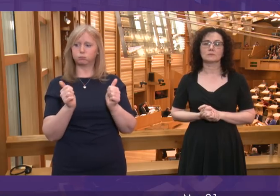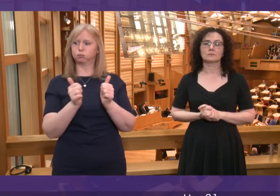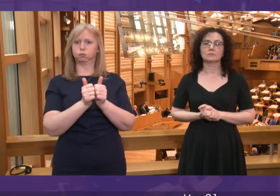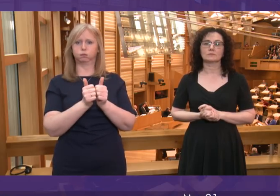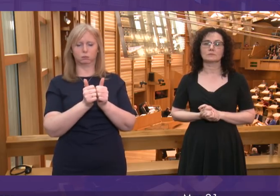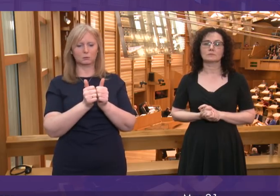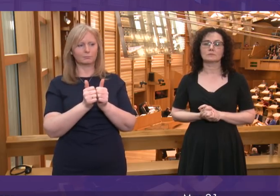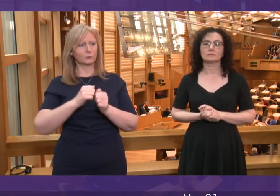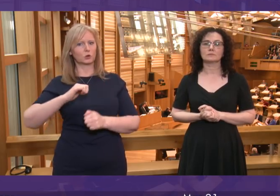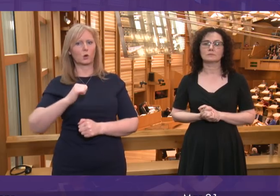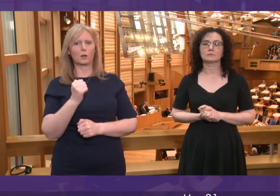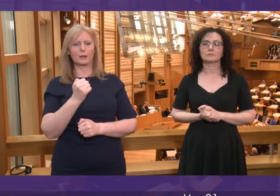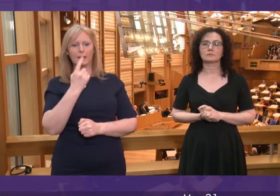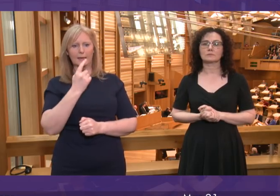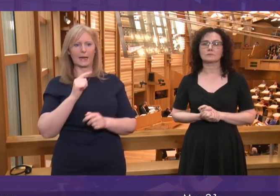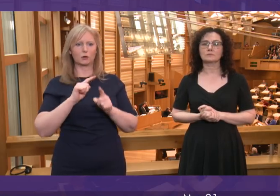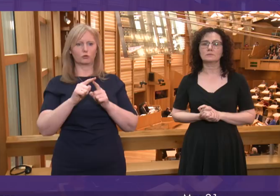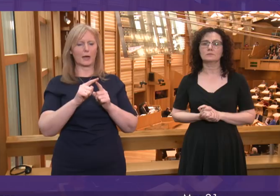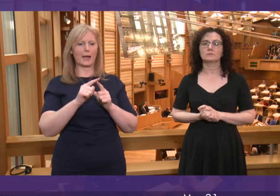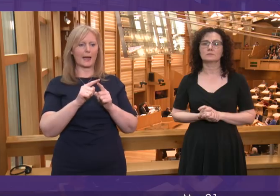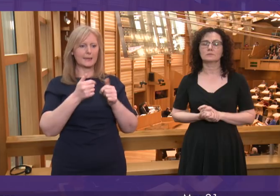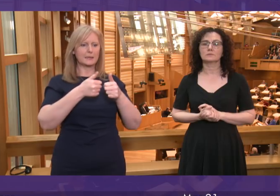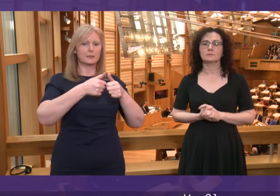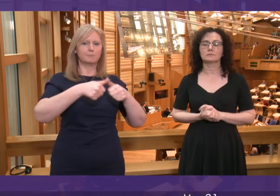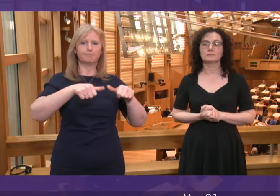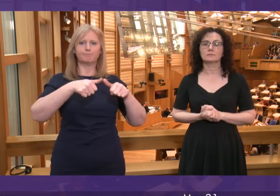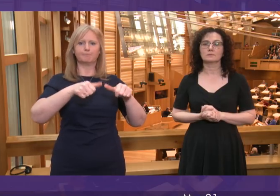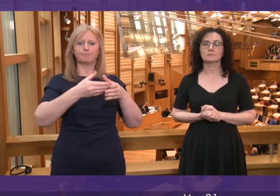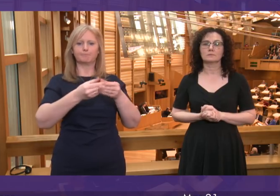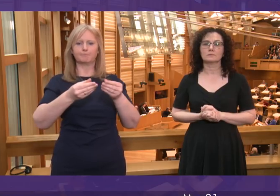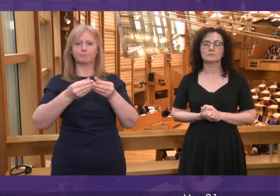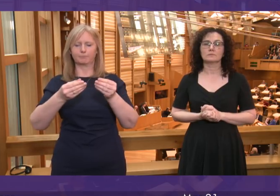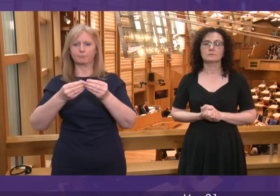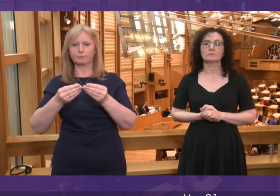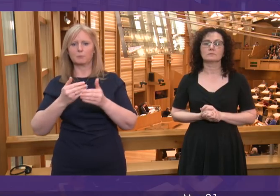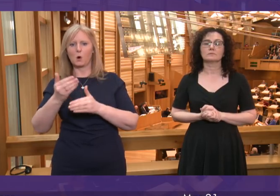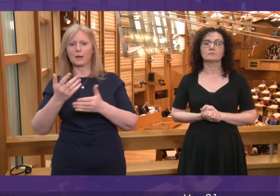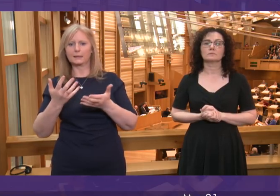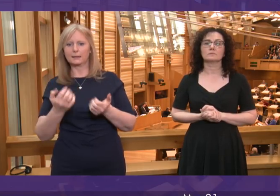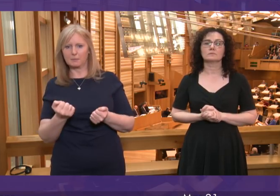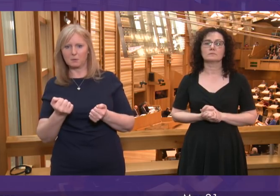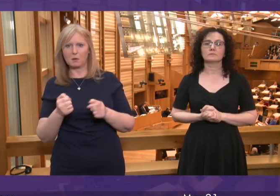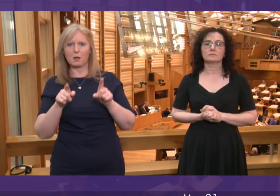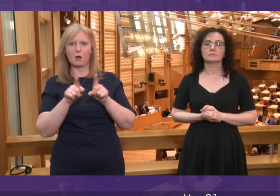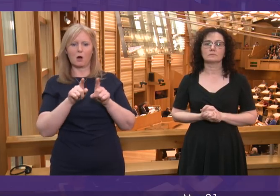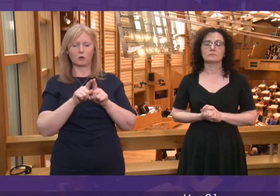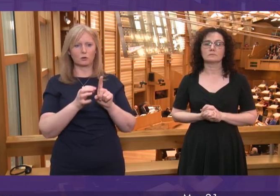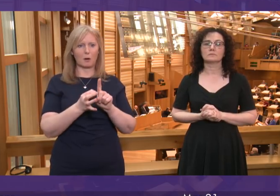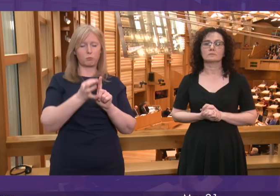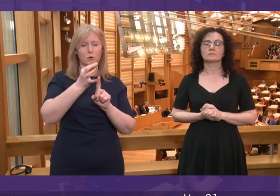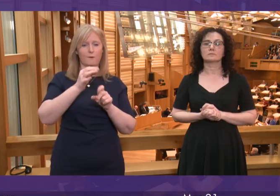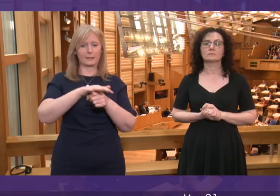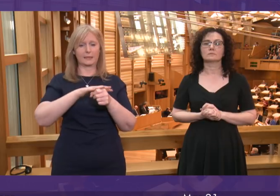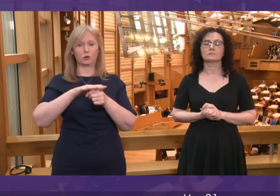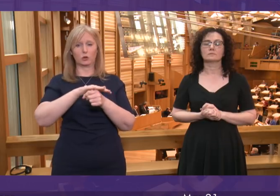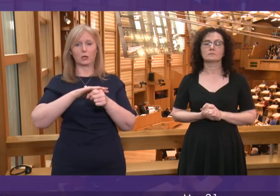allows us in Scotland to tackle what we all agree is unacceptable, and we want to see a considerably improved situation